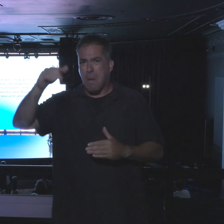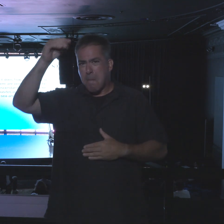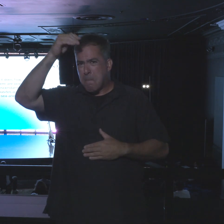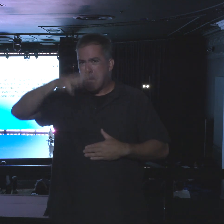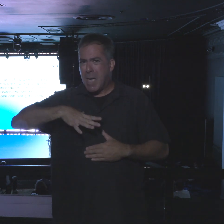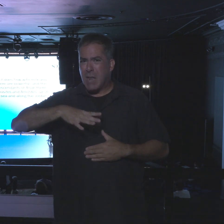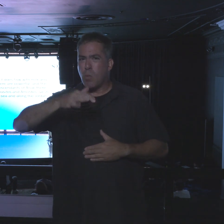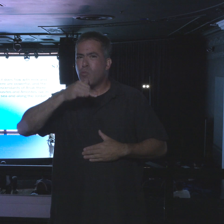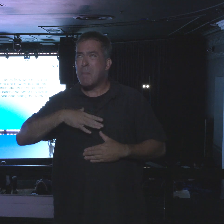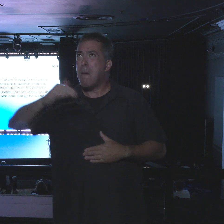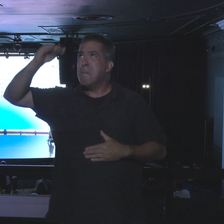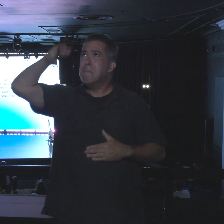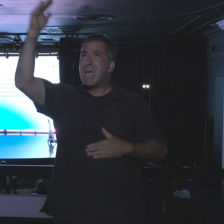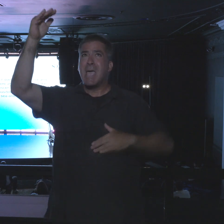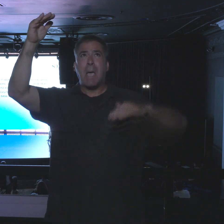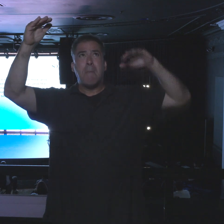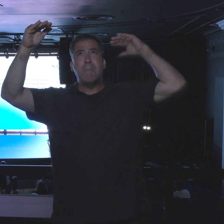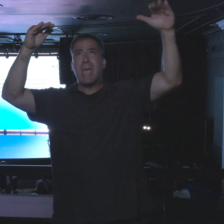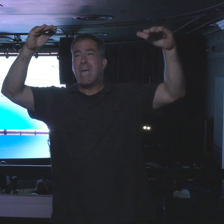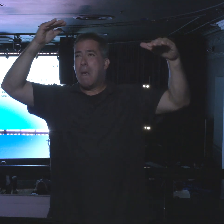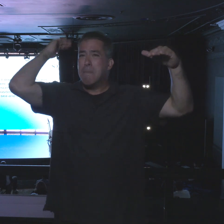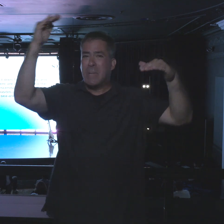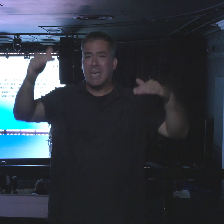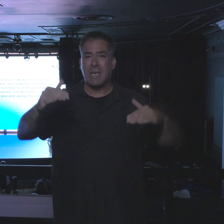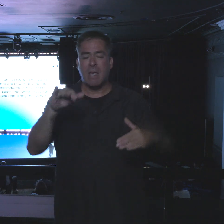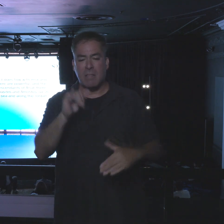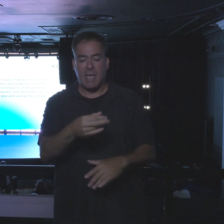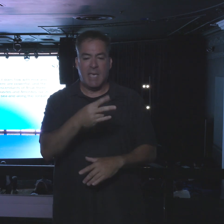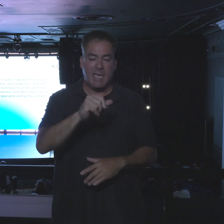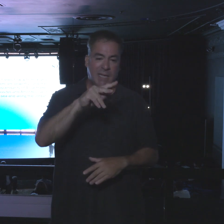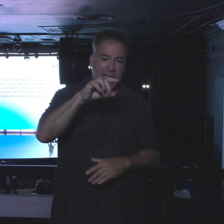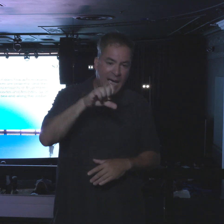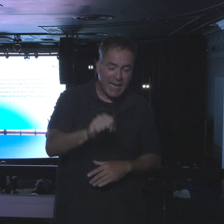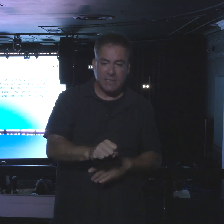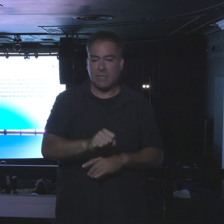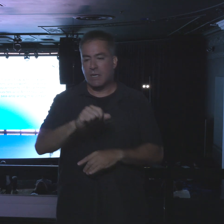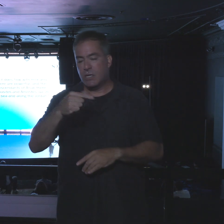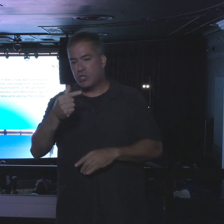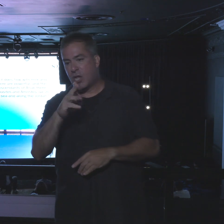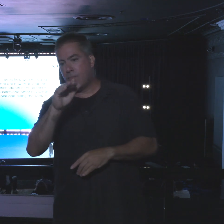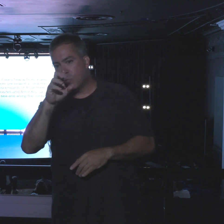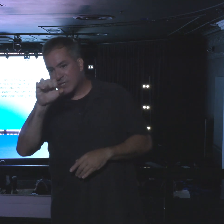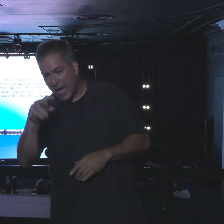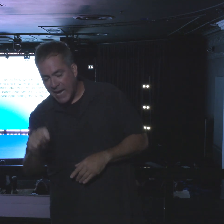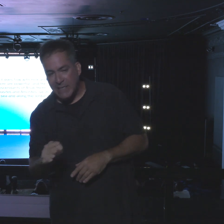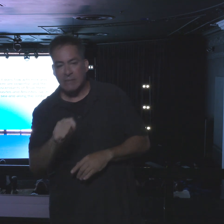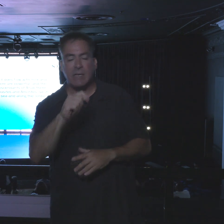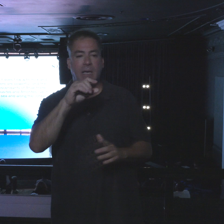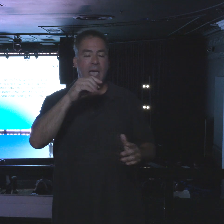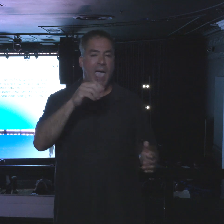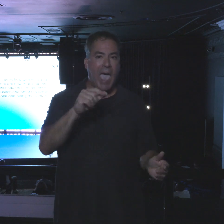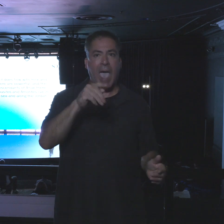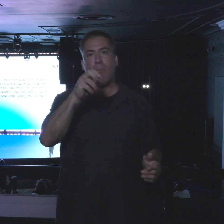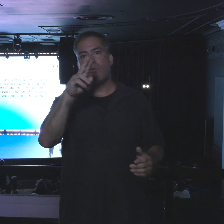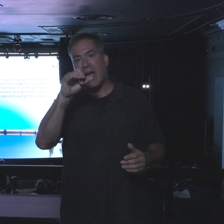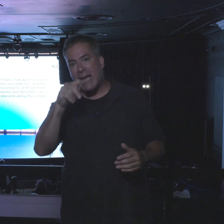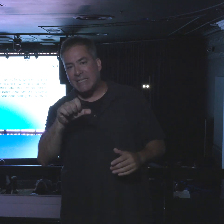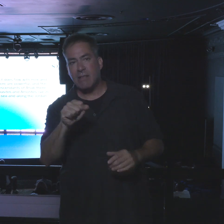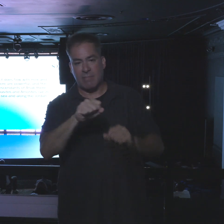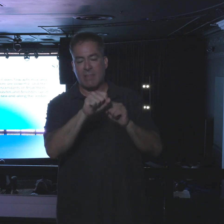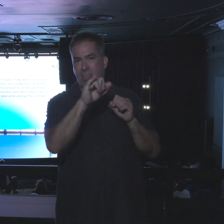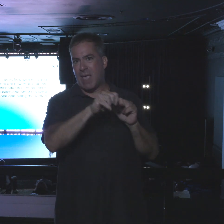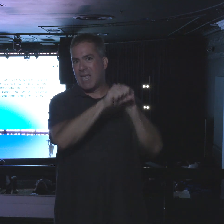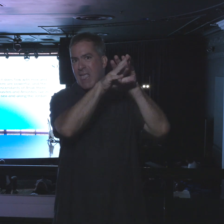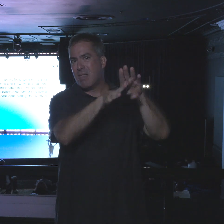Amalekites live in the Negev, the Hittites, the Jebusites, and Amorites. They live in the hill country.